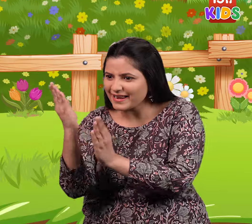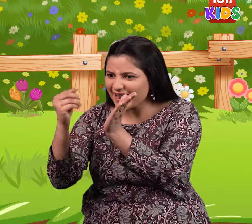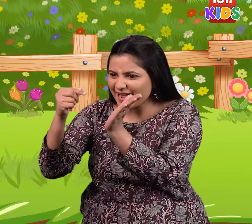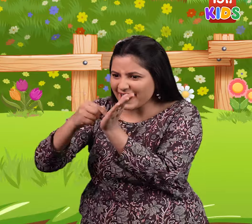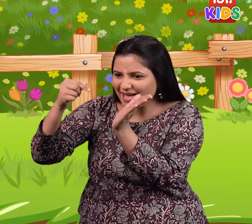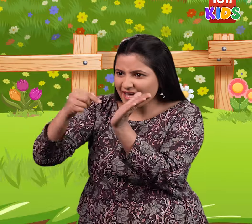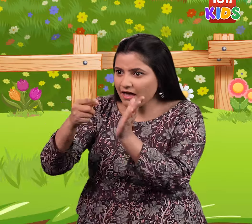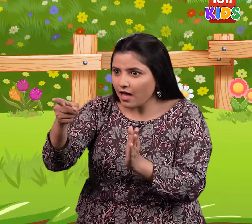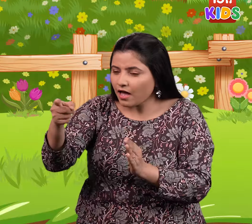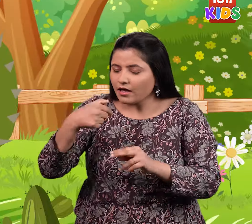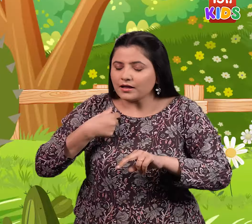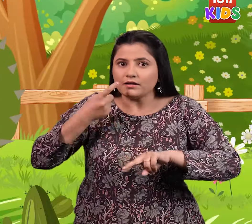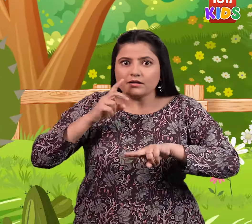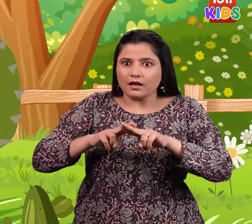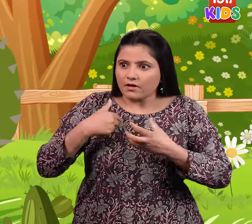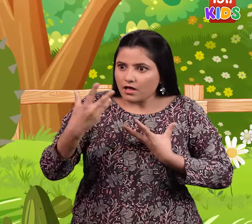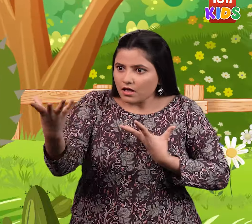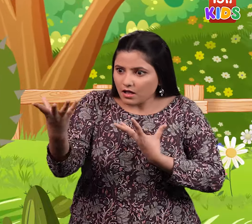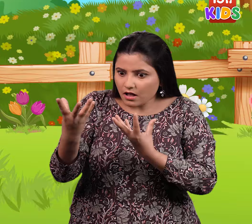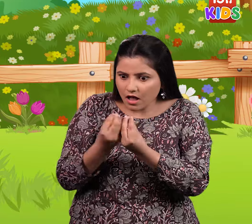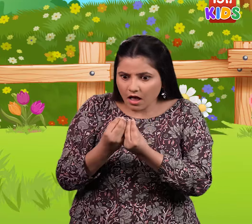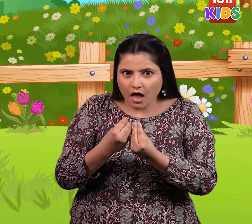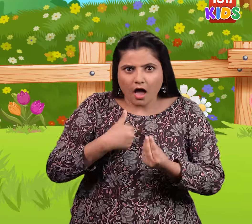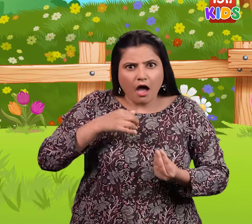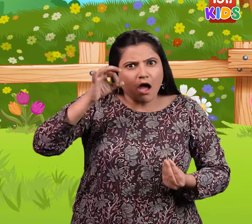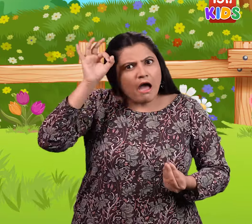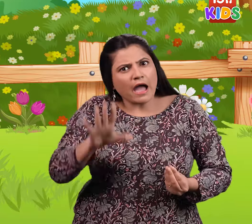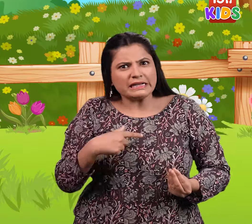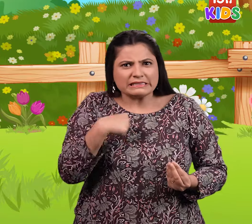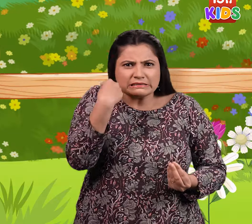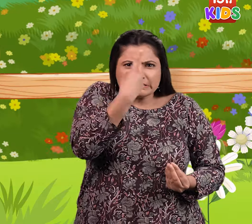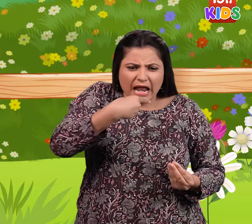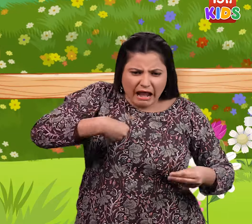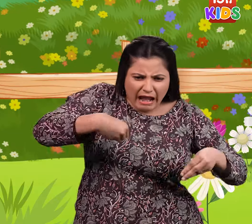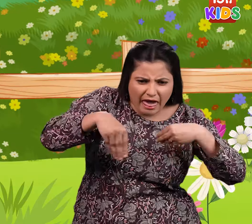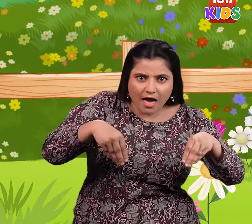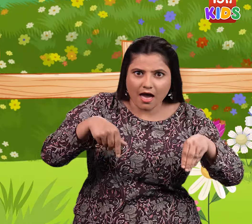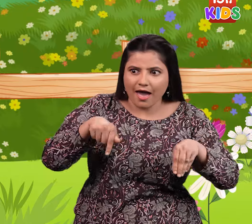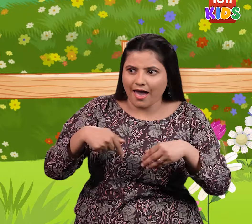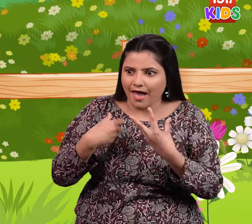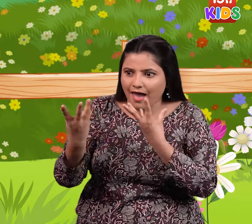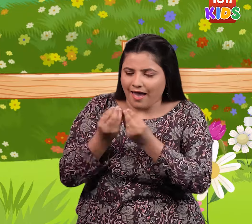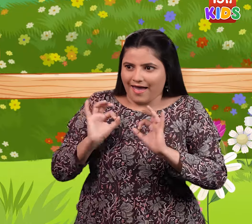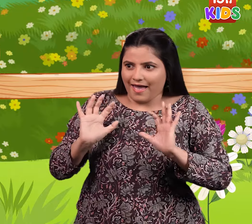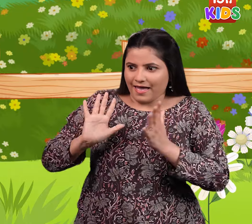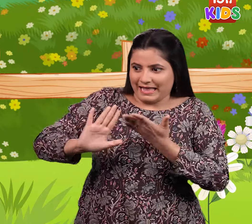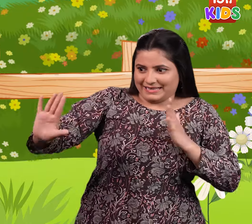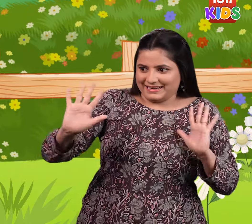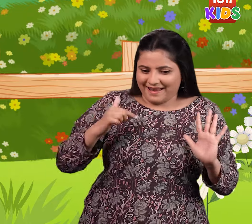If you were next to me, you would surely make me look ugly. I am so happy that you are not next to